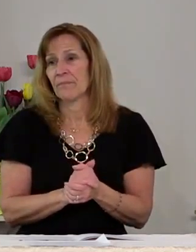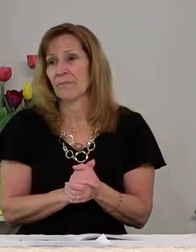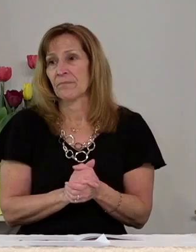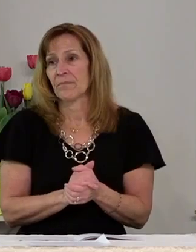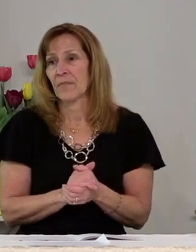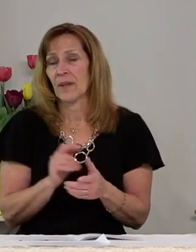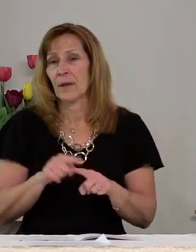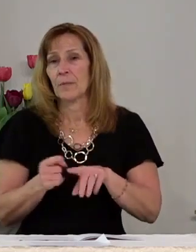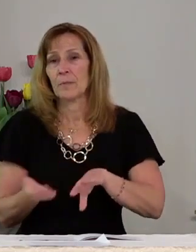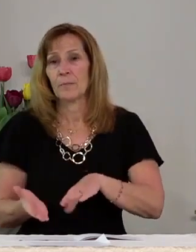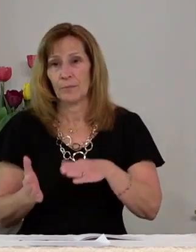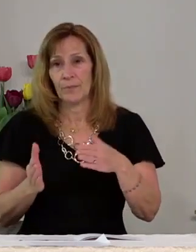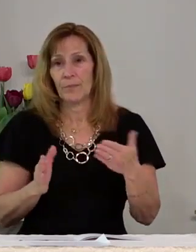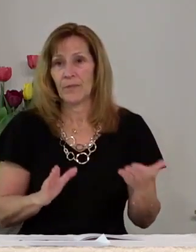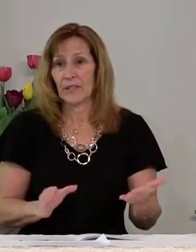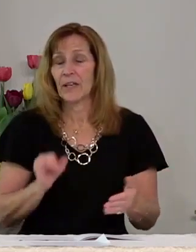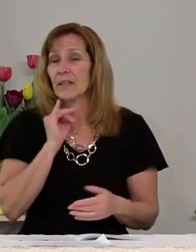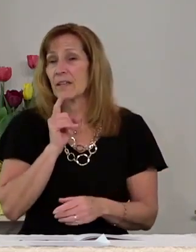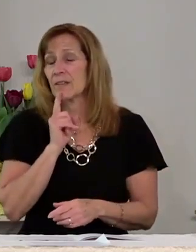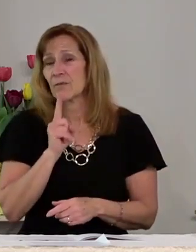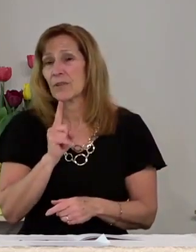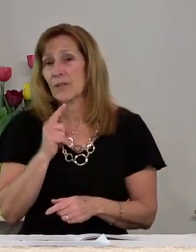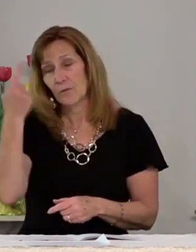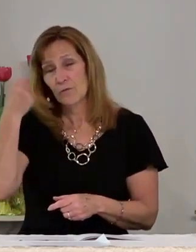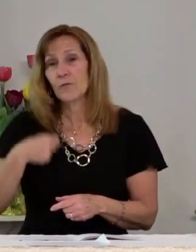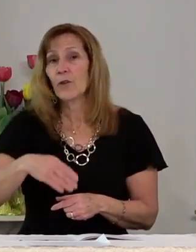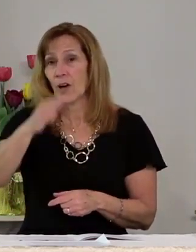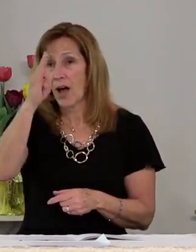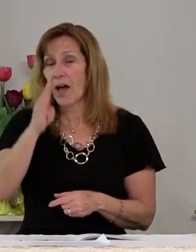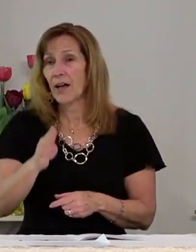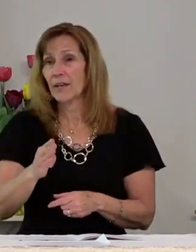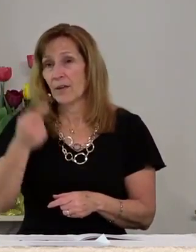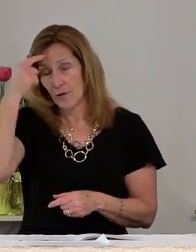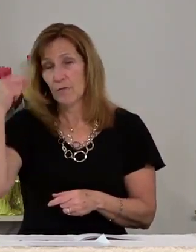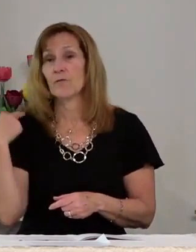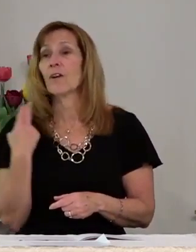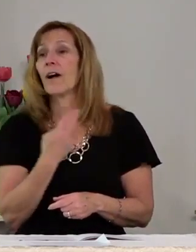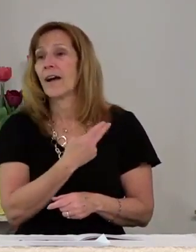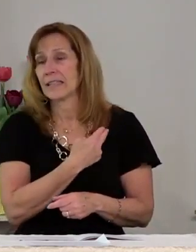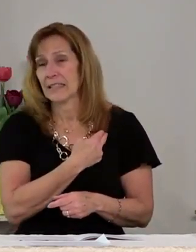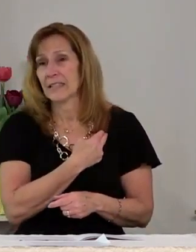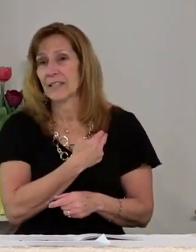But death is real for God for us